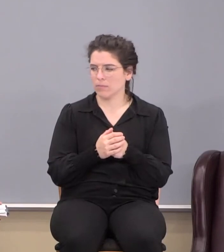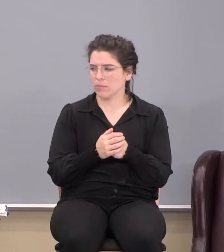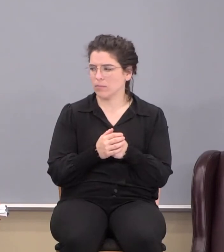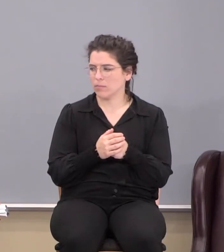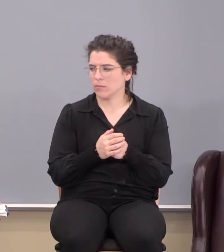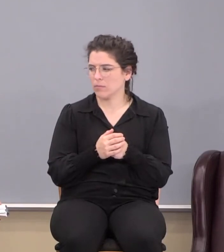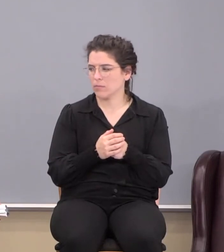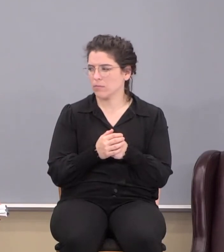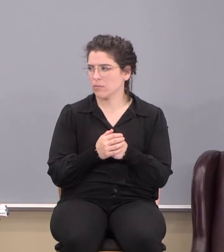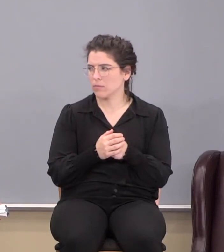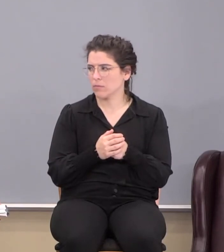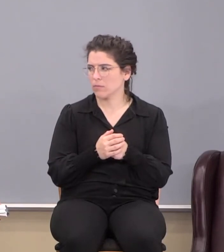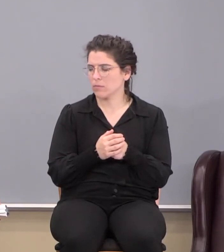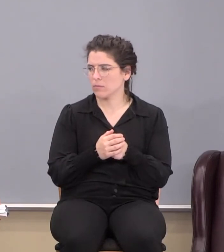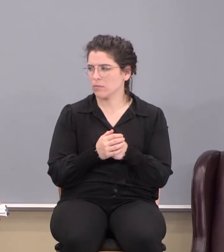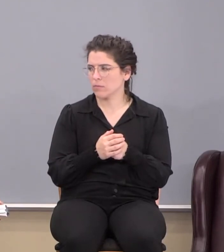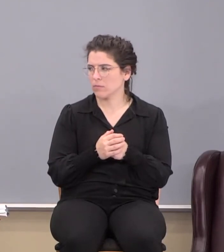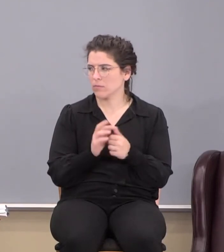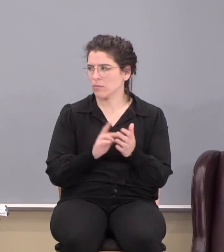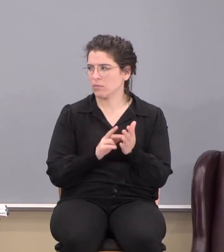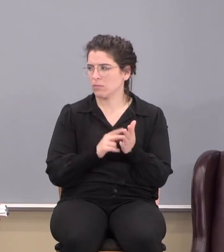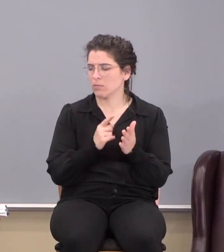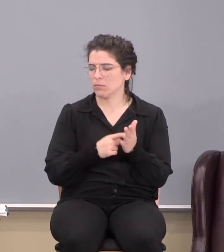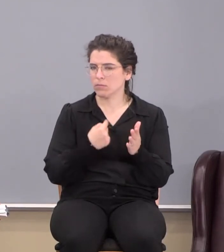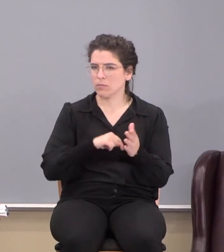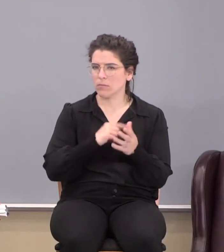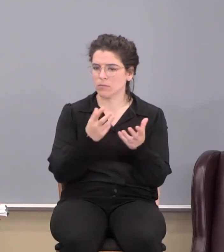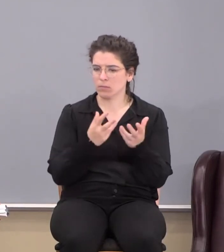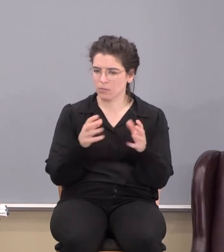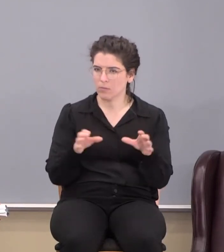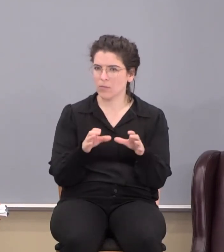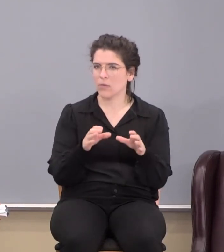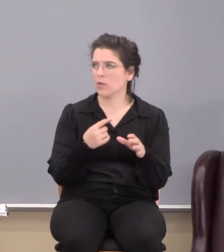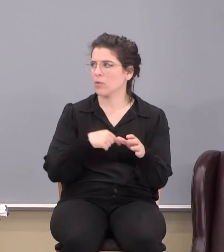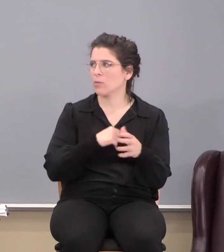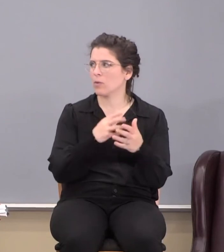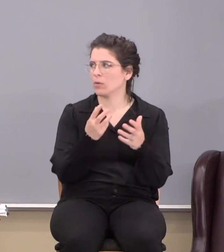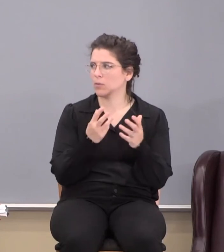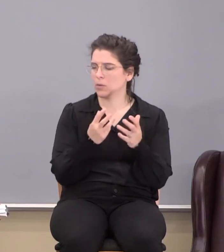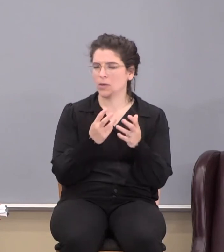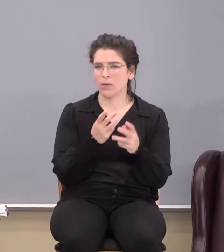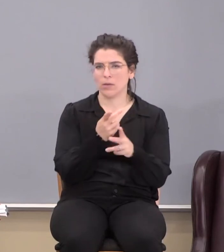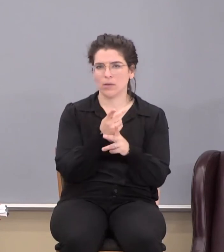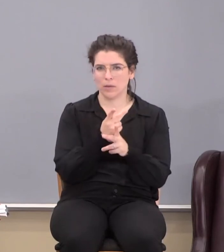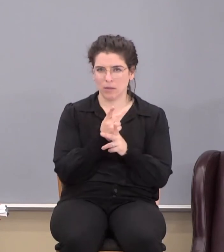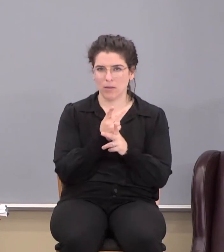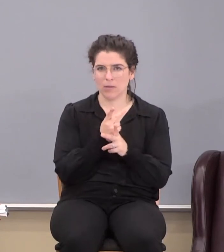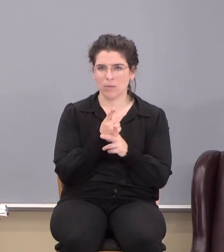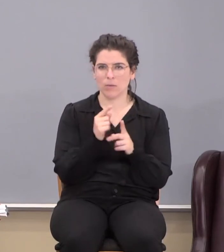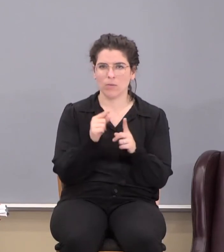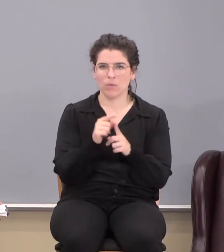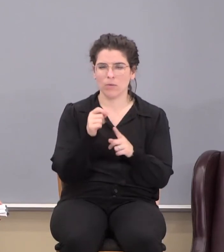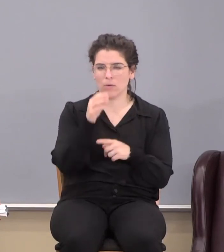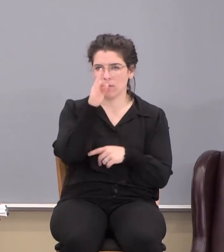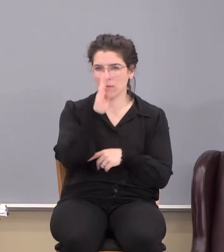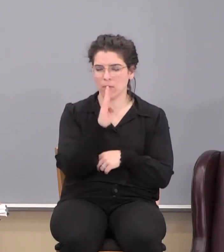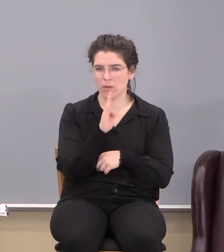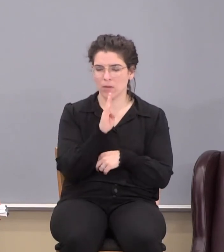That means what we want to do is we want to just keep the word of God